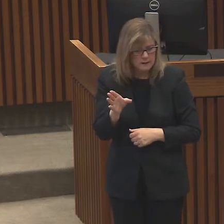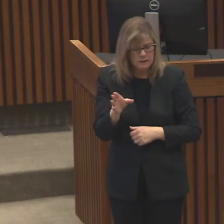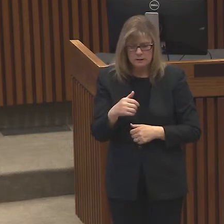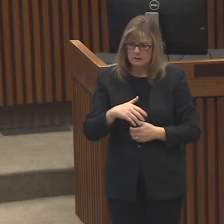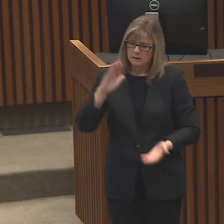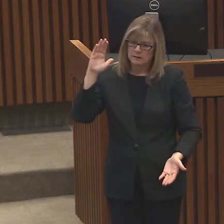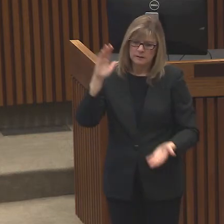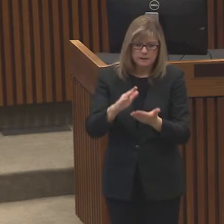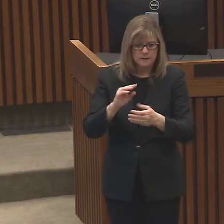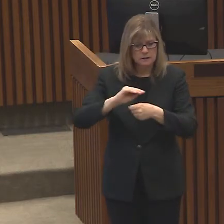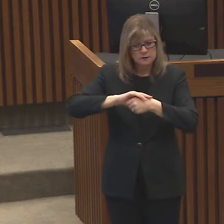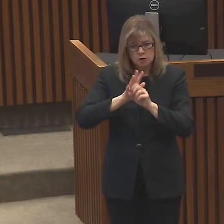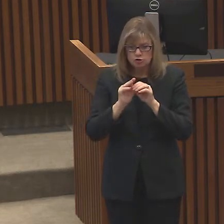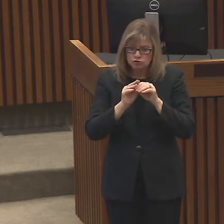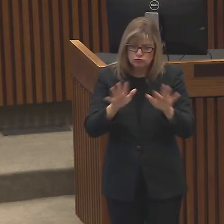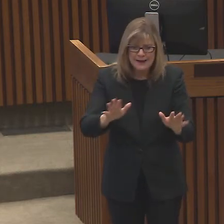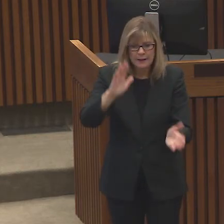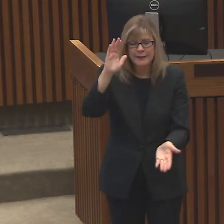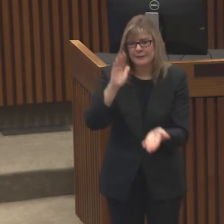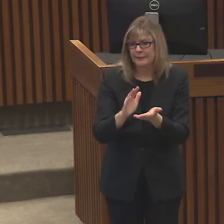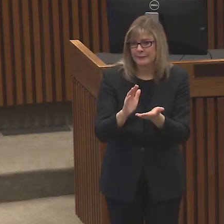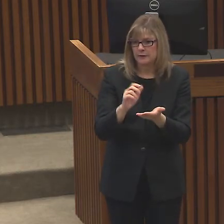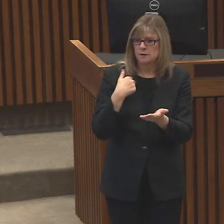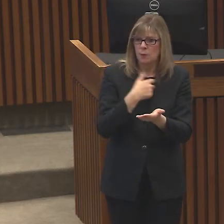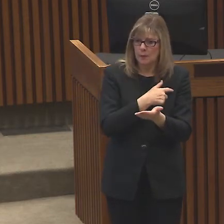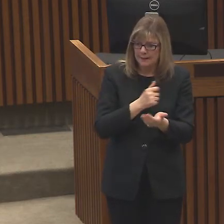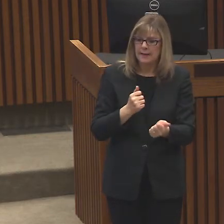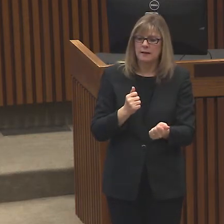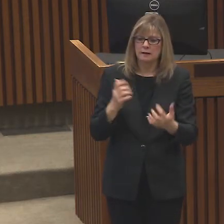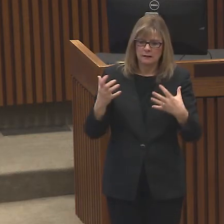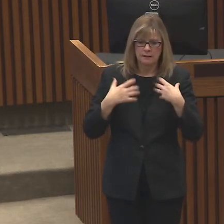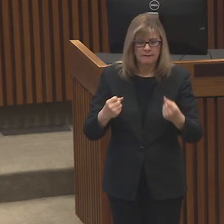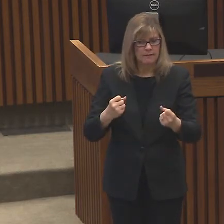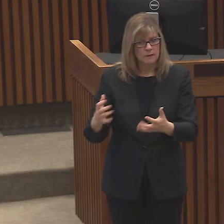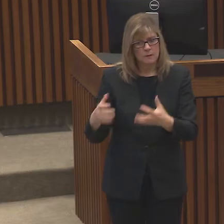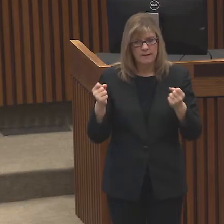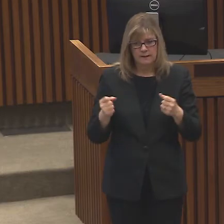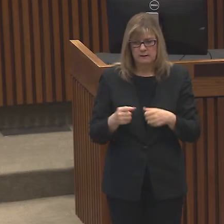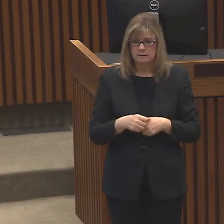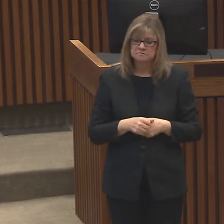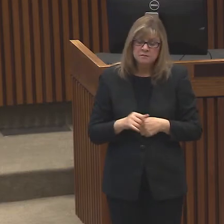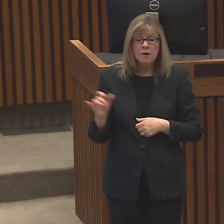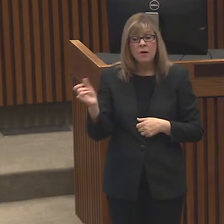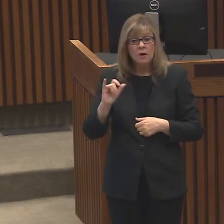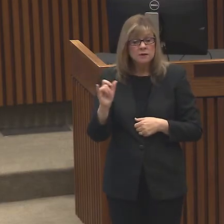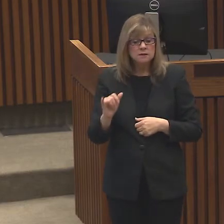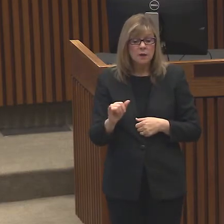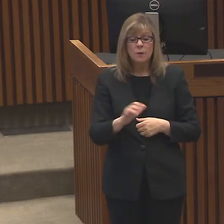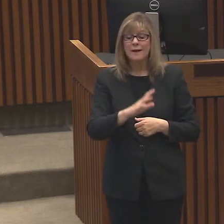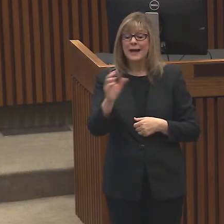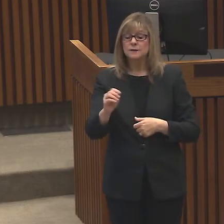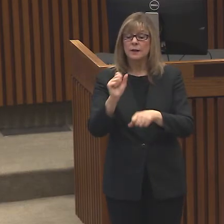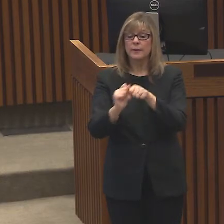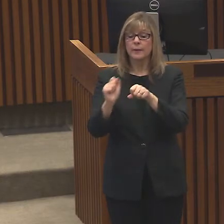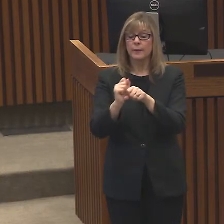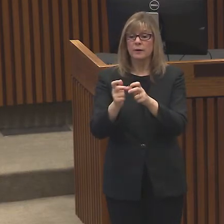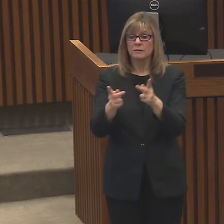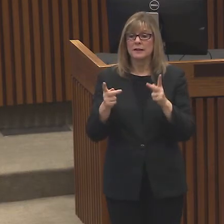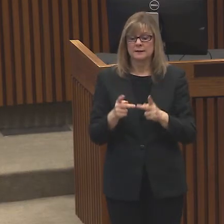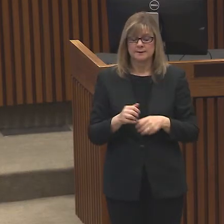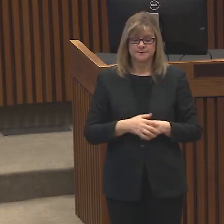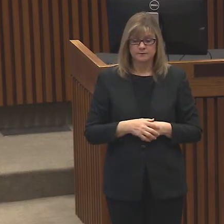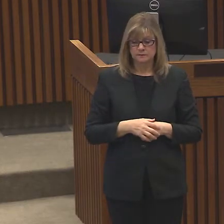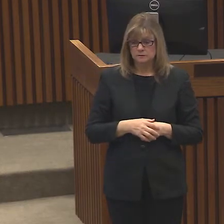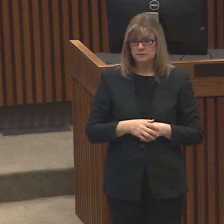exposure So we can win this fight. And that goes for outside the workplace too. Limit social gathering.